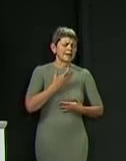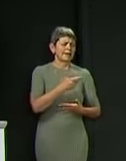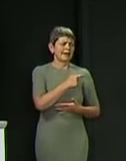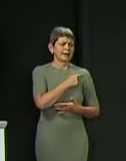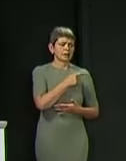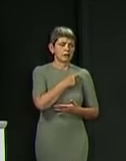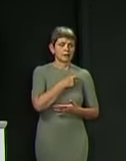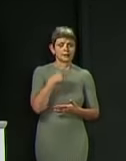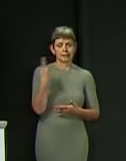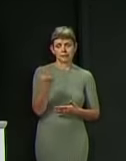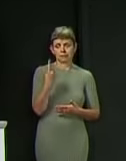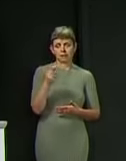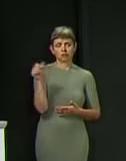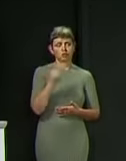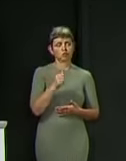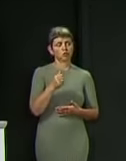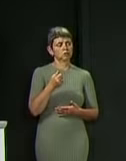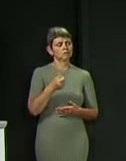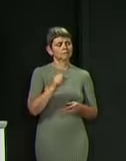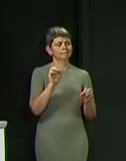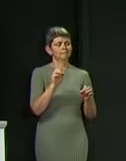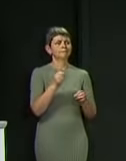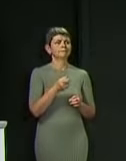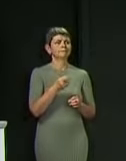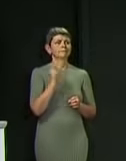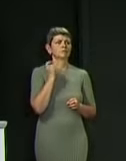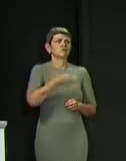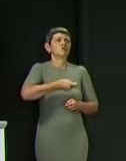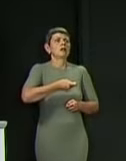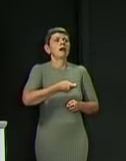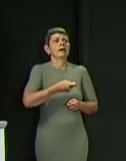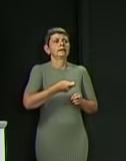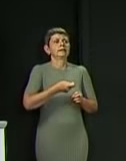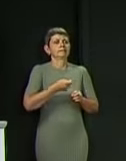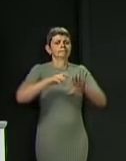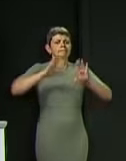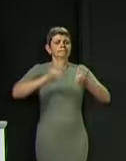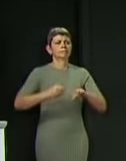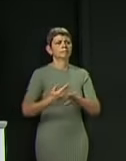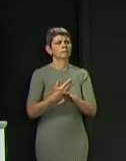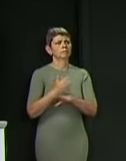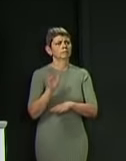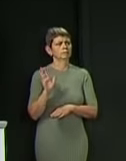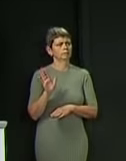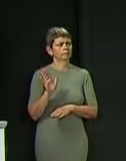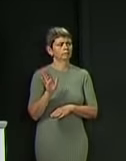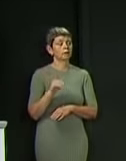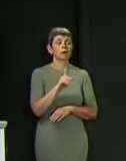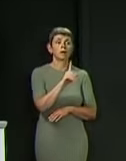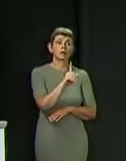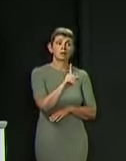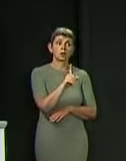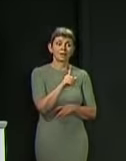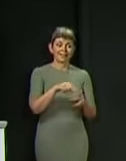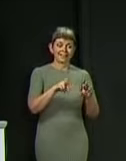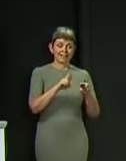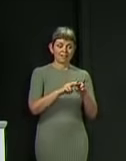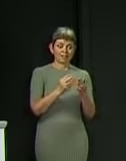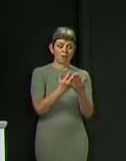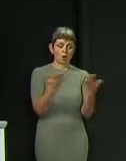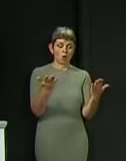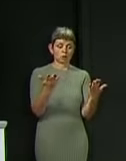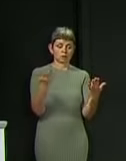resign. Now, given your comments earlier, at what point, say, if appeals show that many of the results given